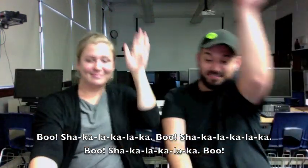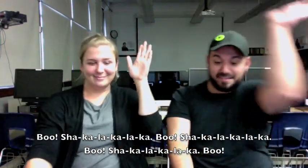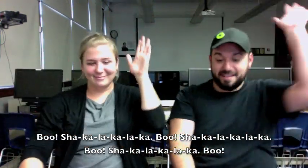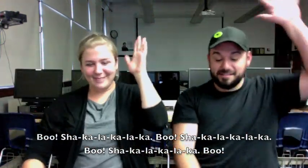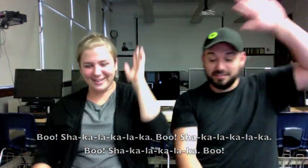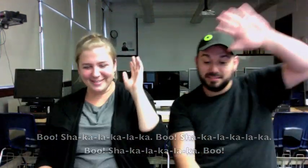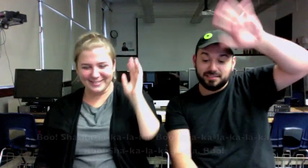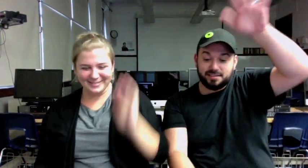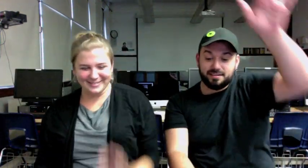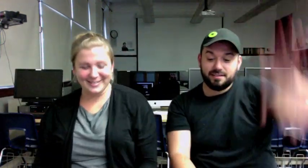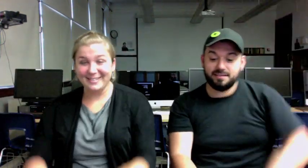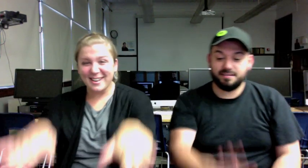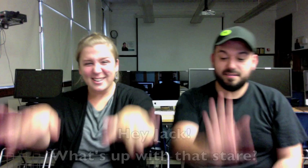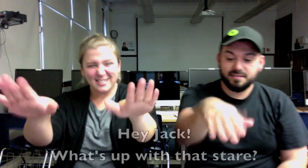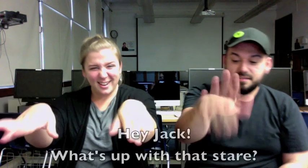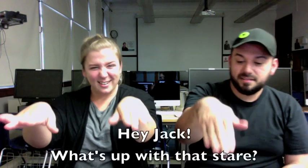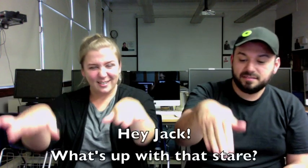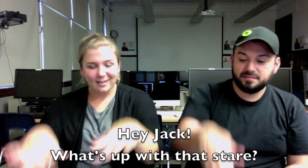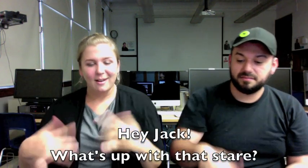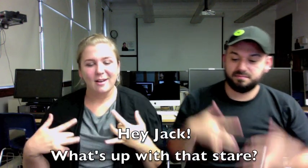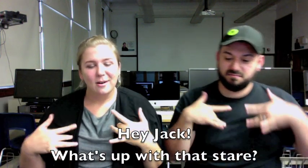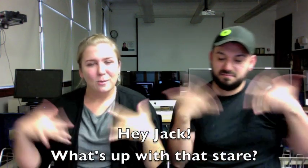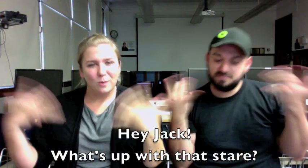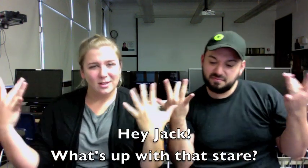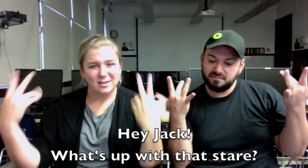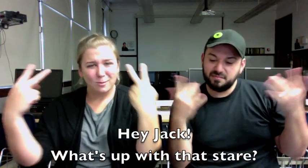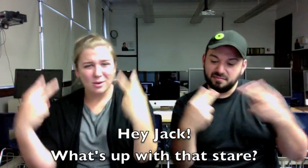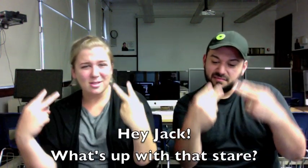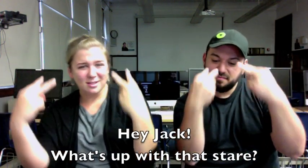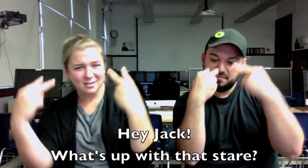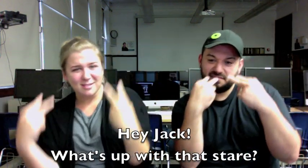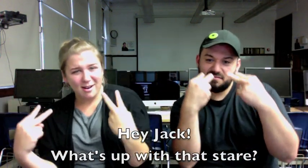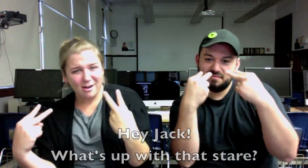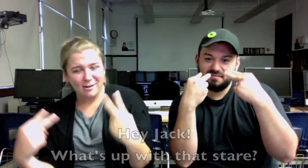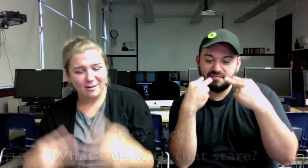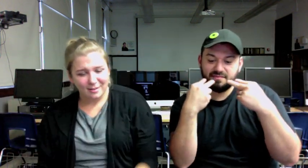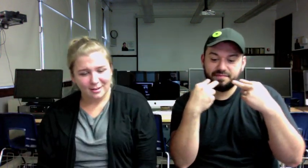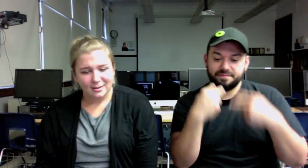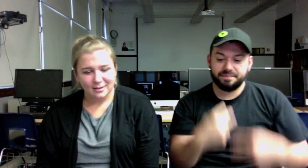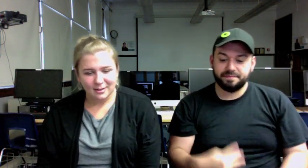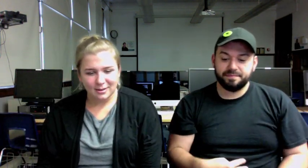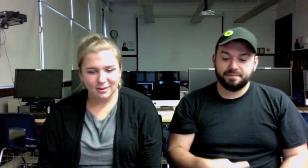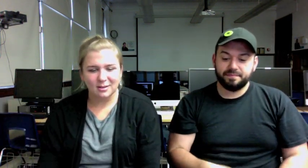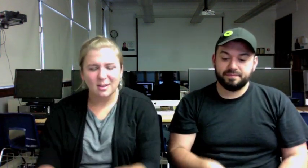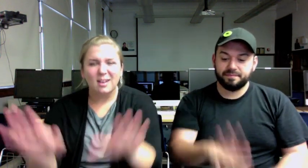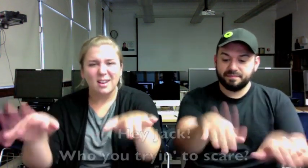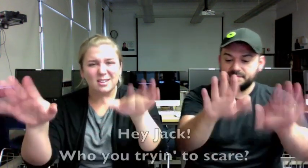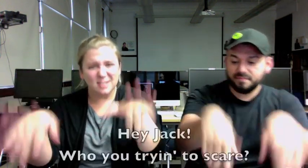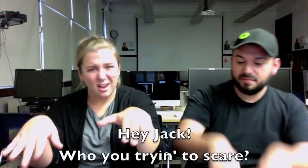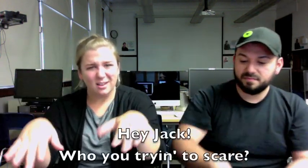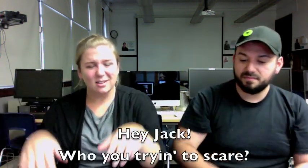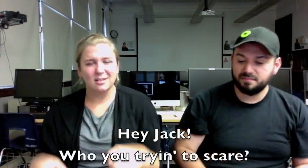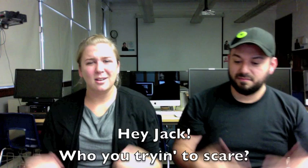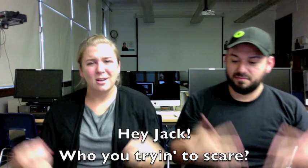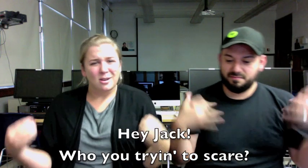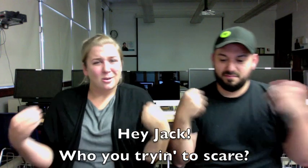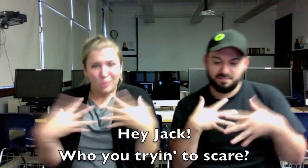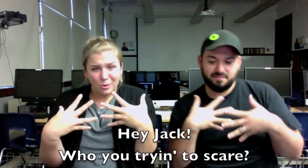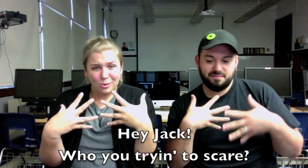-lock-a-lock-a-boo Hey Jack, what's up with that stare? Hey Jack, who you